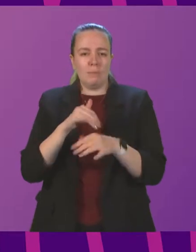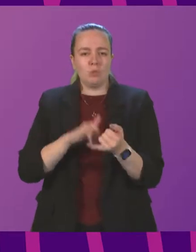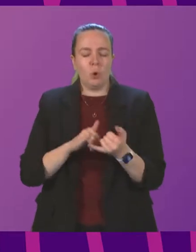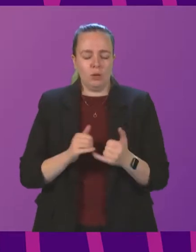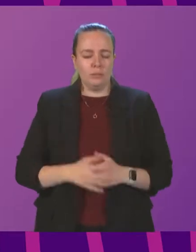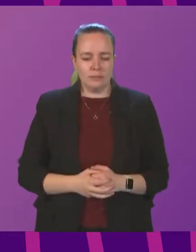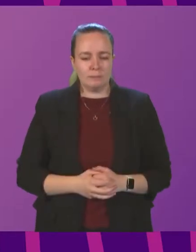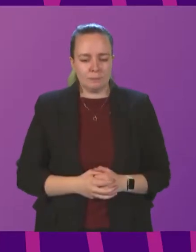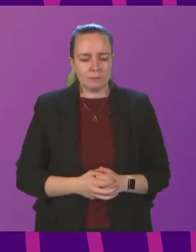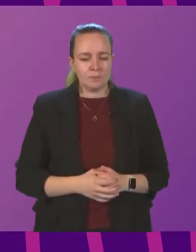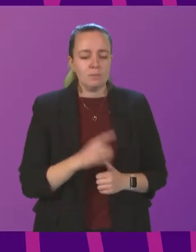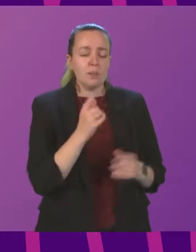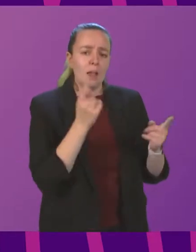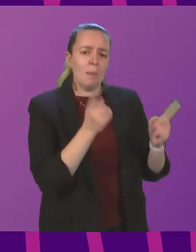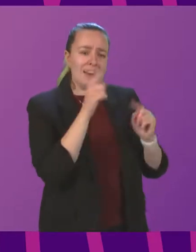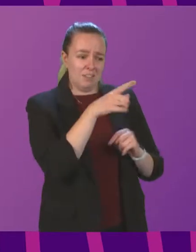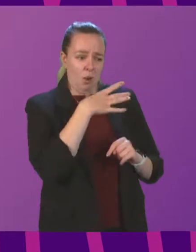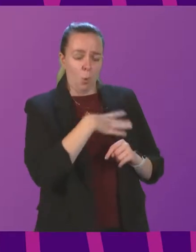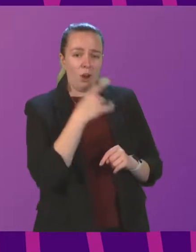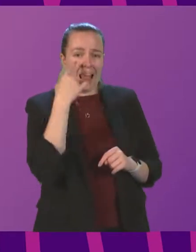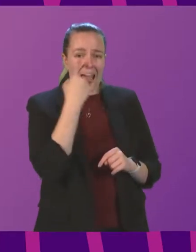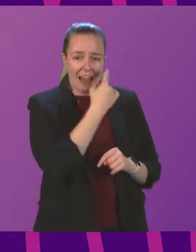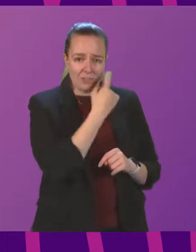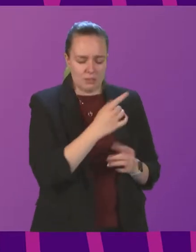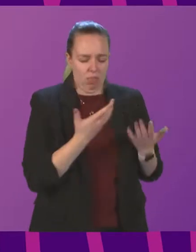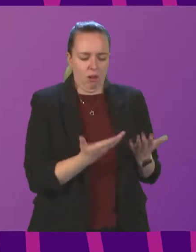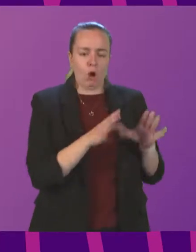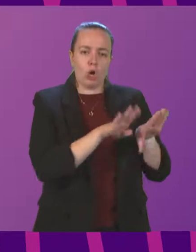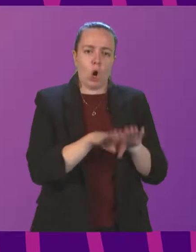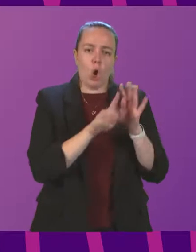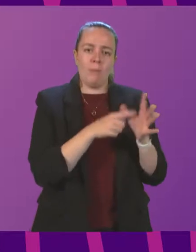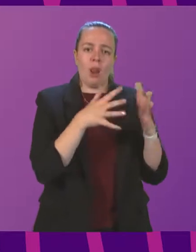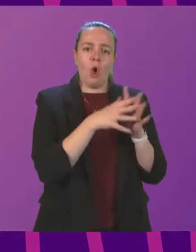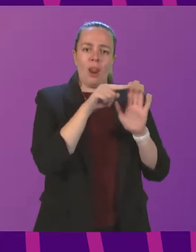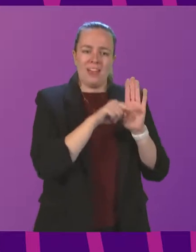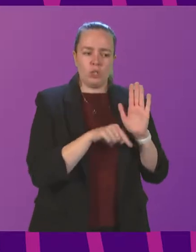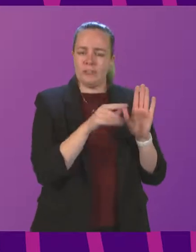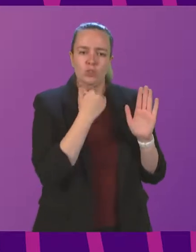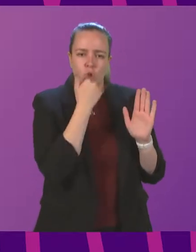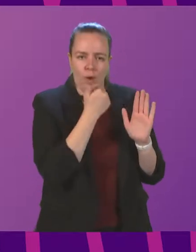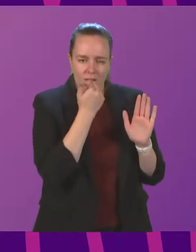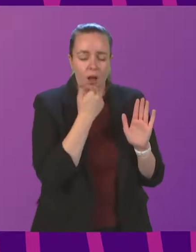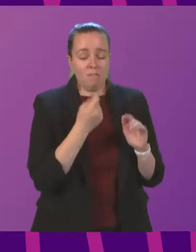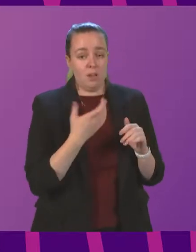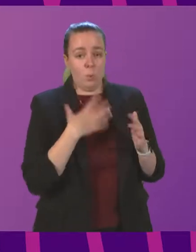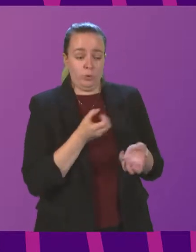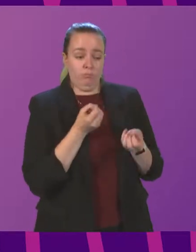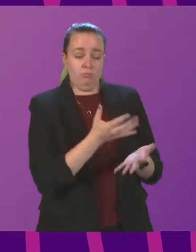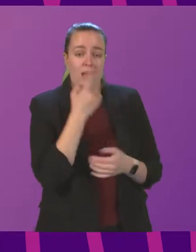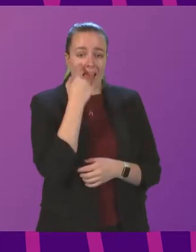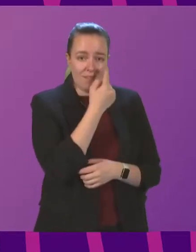Green. The Minister wants some evidence that the current common law legislation is not enough. Let me give the Minister some evidence.